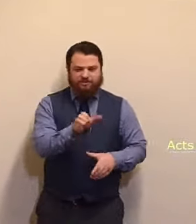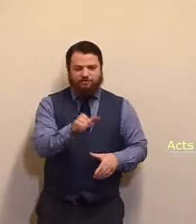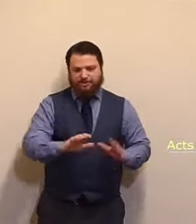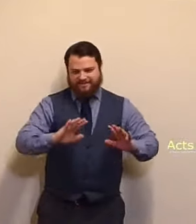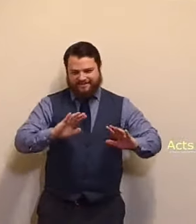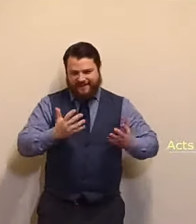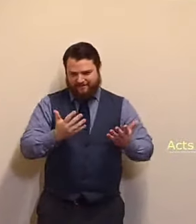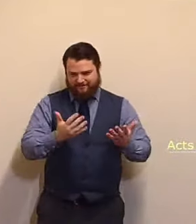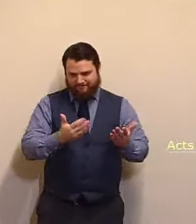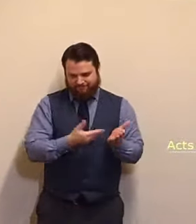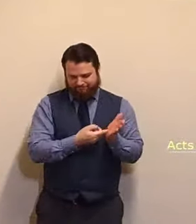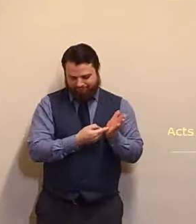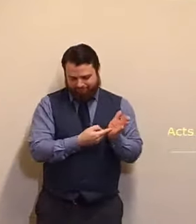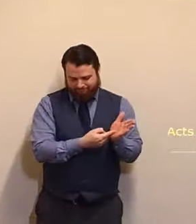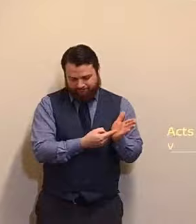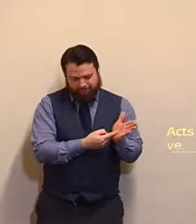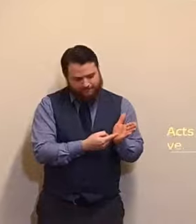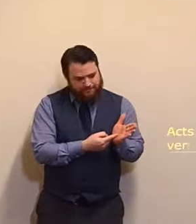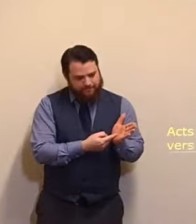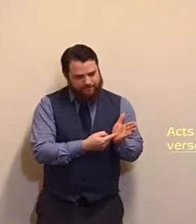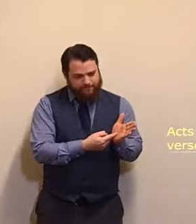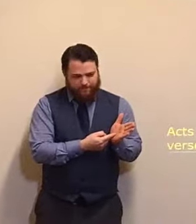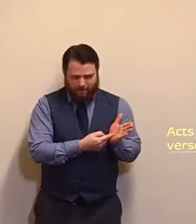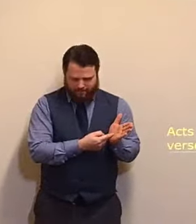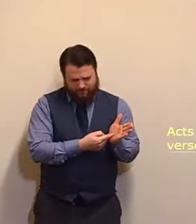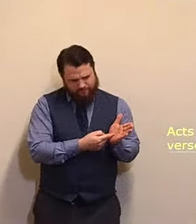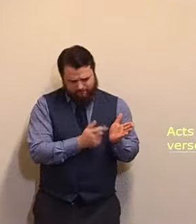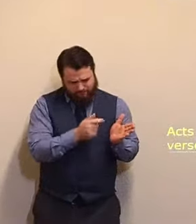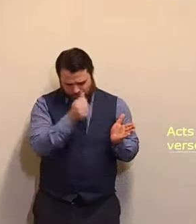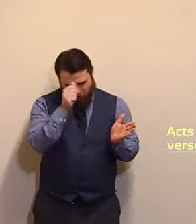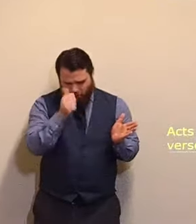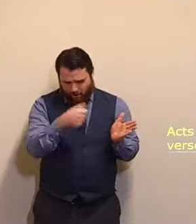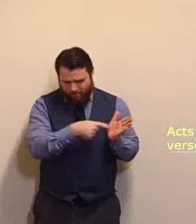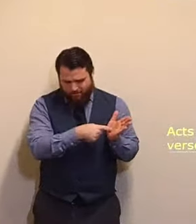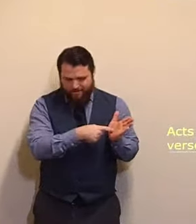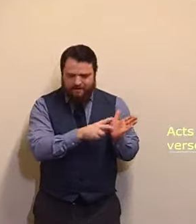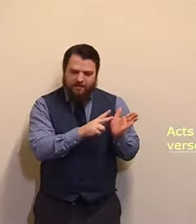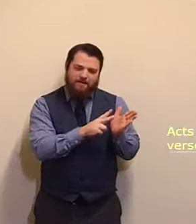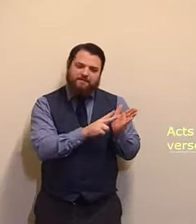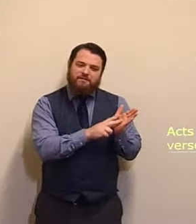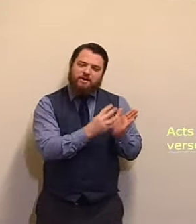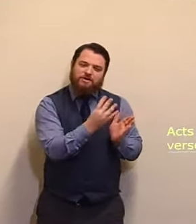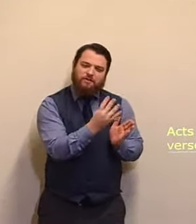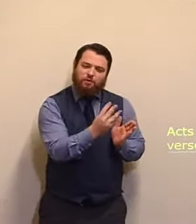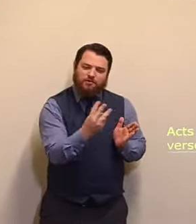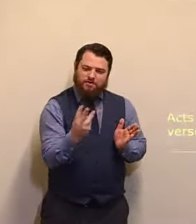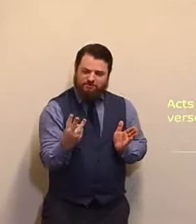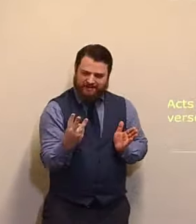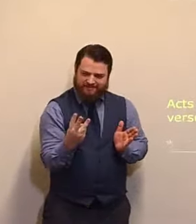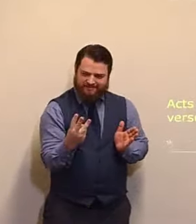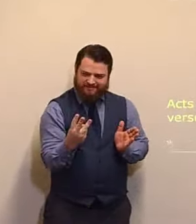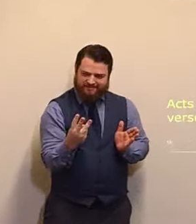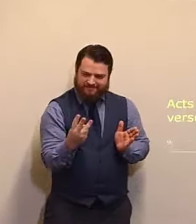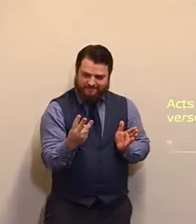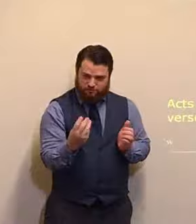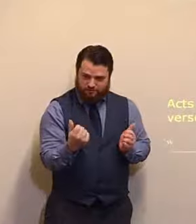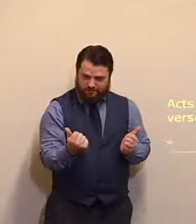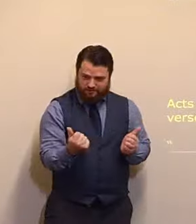and I'm reading, a well known verse, verse 43, Acts chapter 10, and